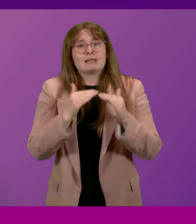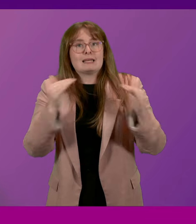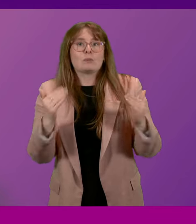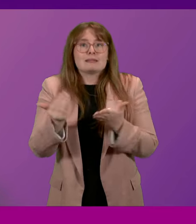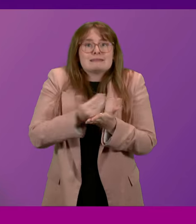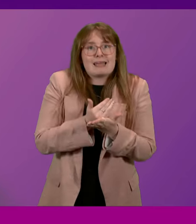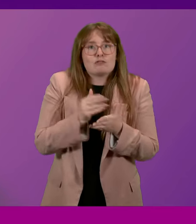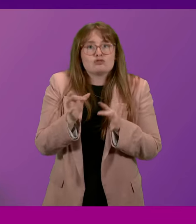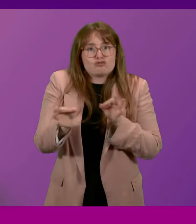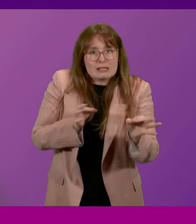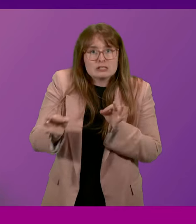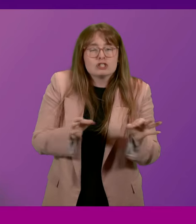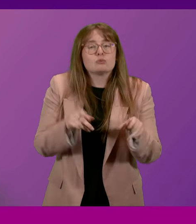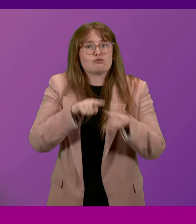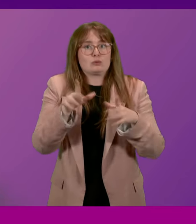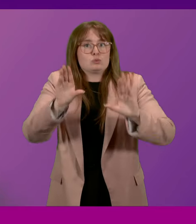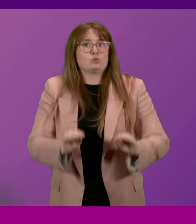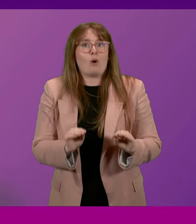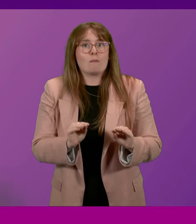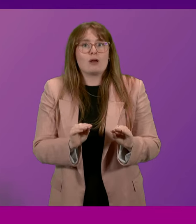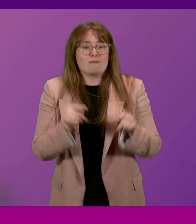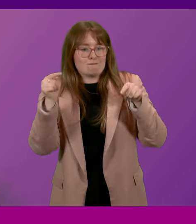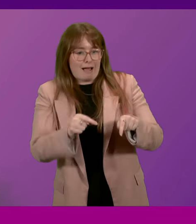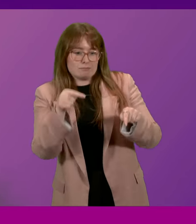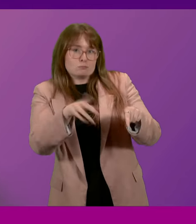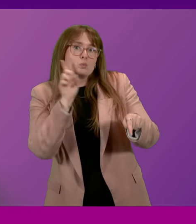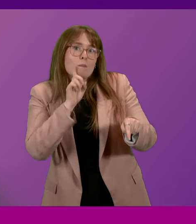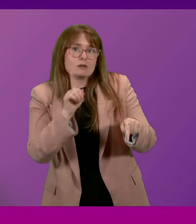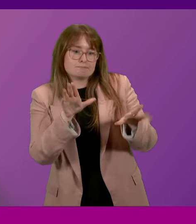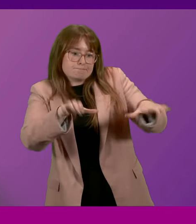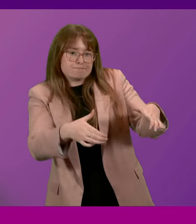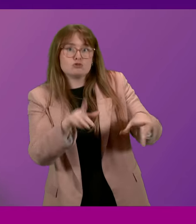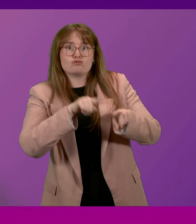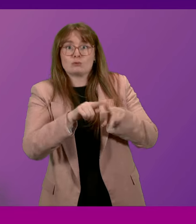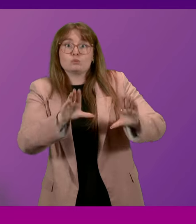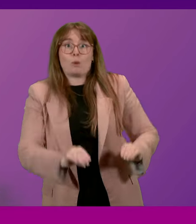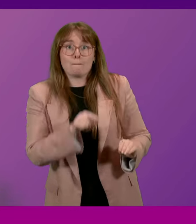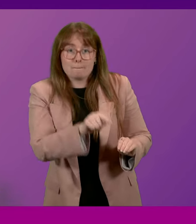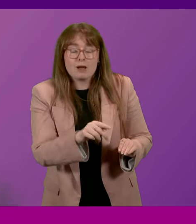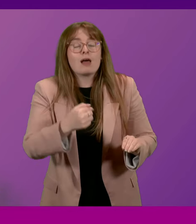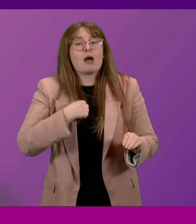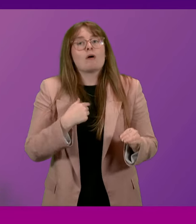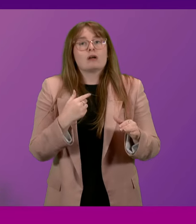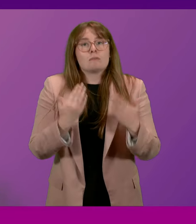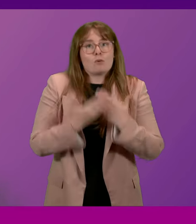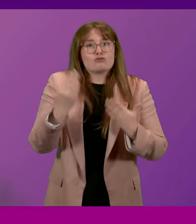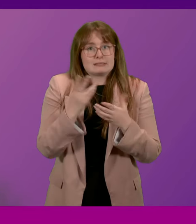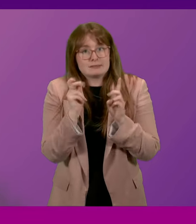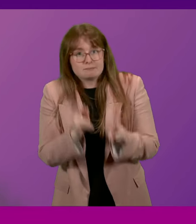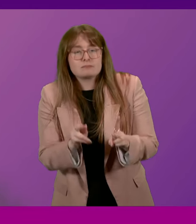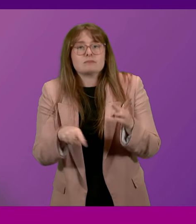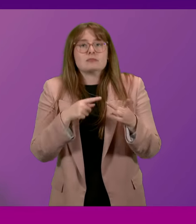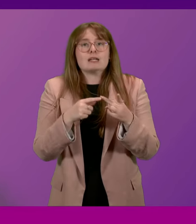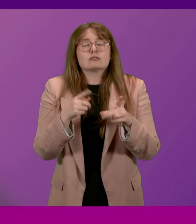preventing and eradicating violence against women and girls and the legislative proposals in the criminal justice modernisation and abusive